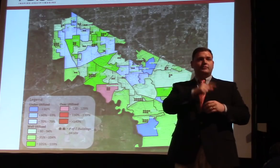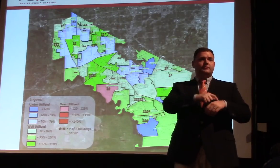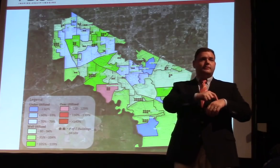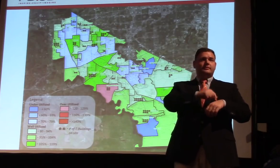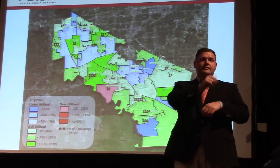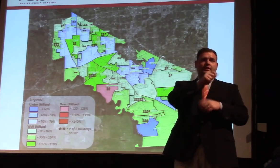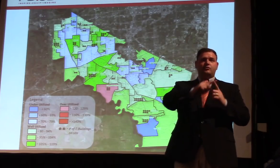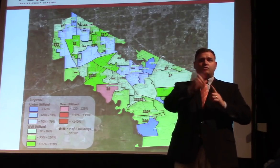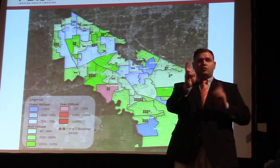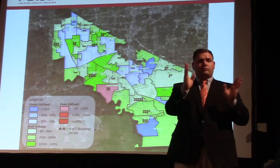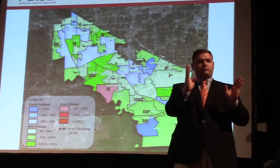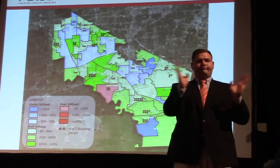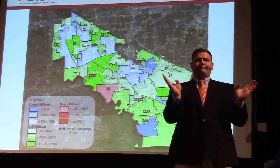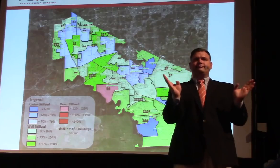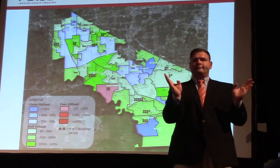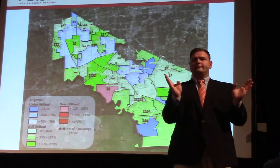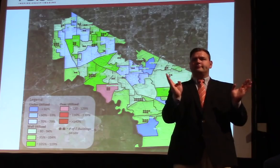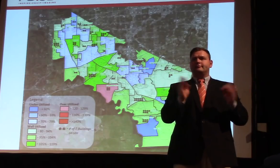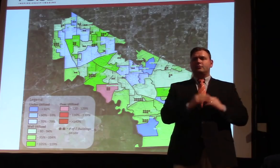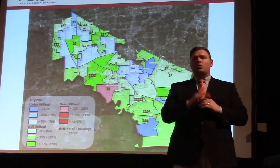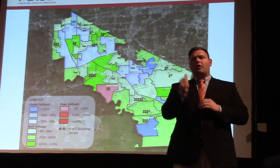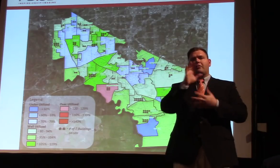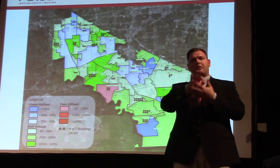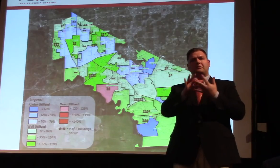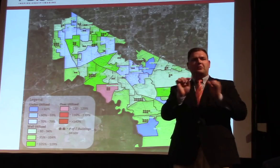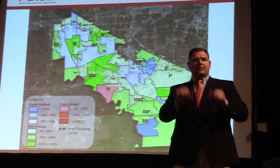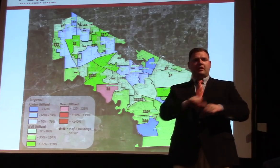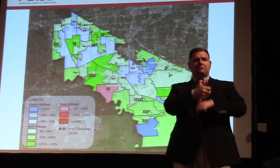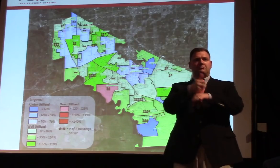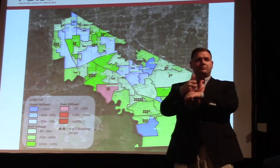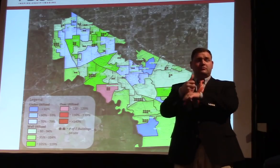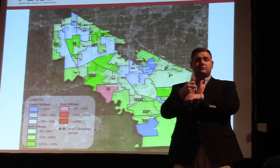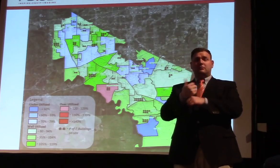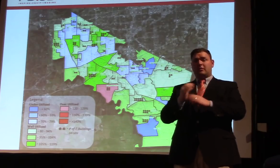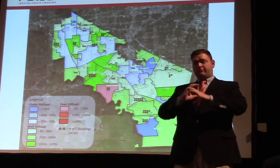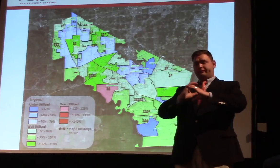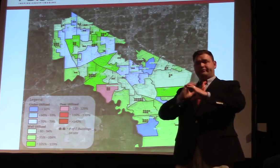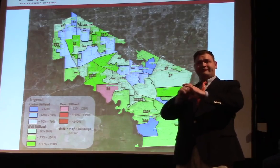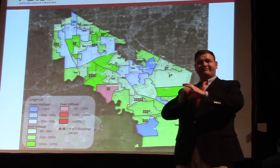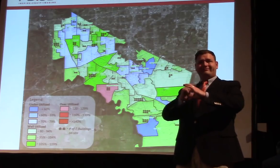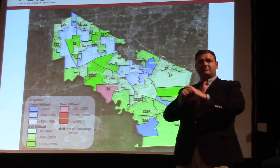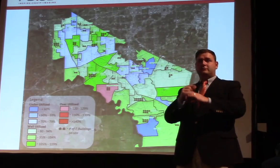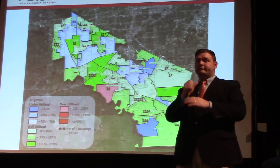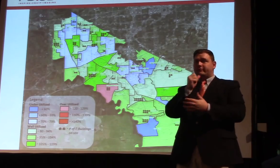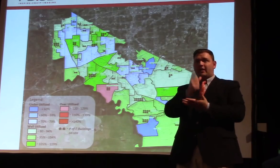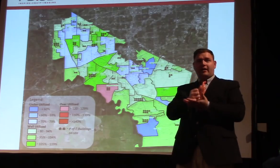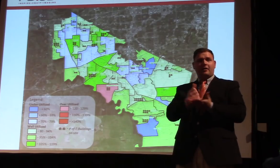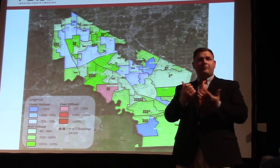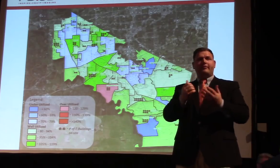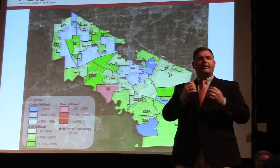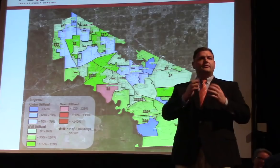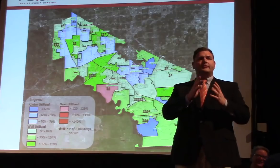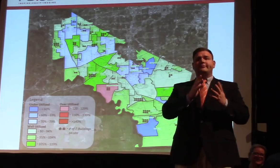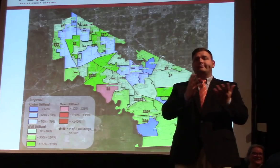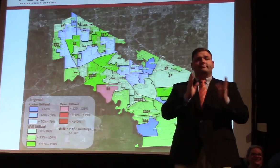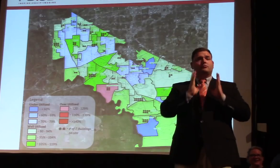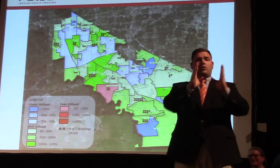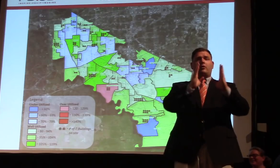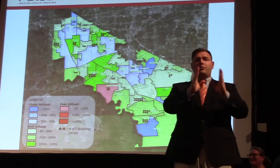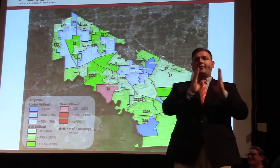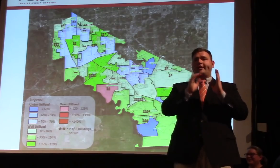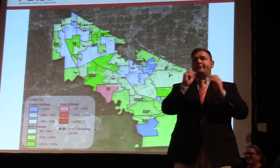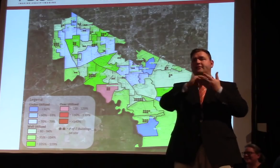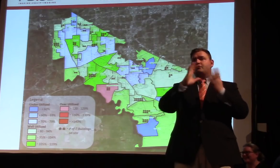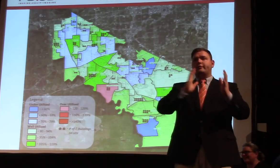things. Other things that can't be addressed by portables are just volume of students in corridors throughout the day. And so those are why we have those